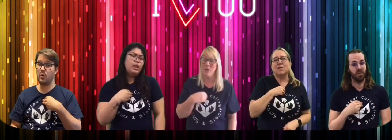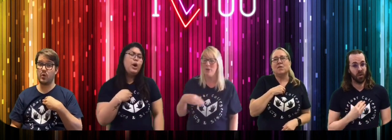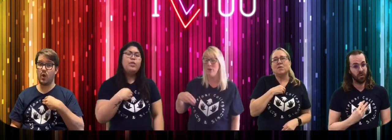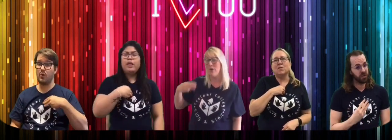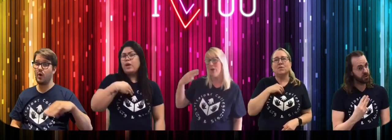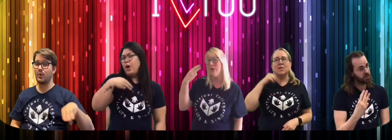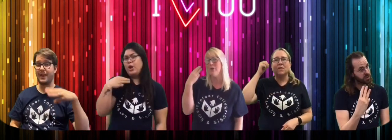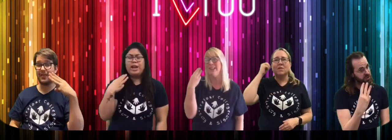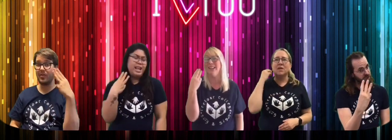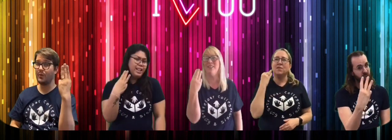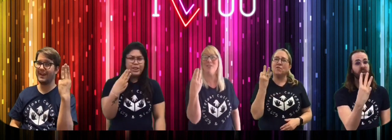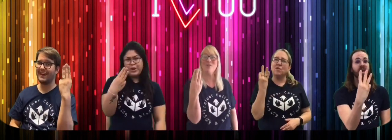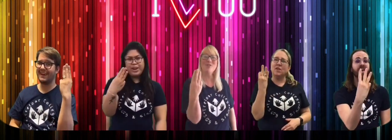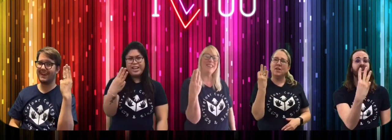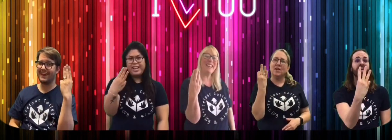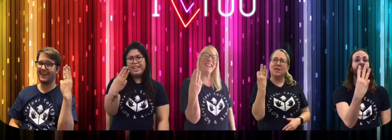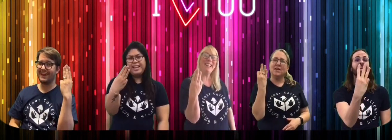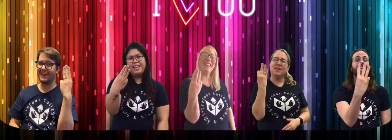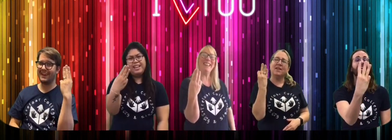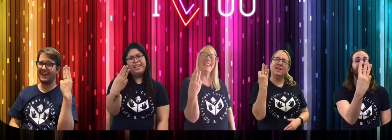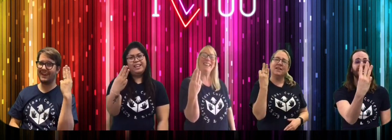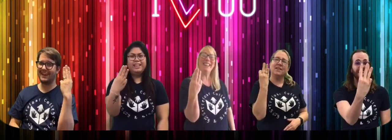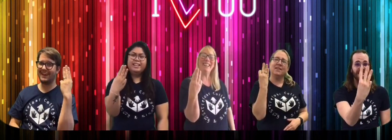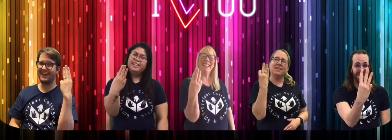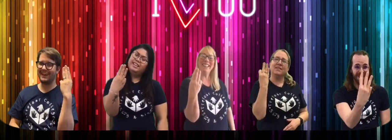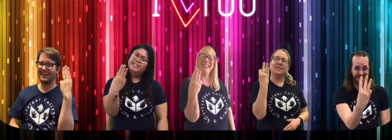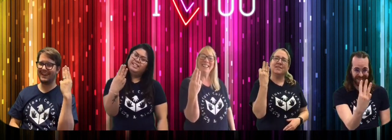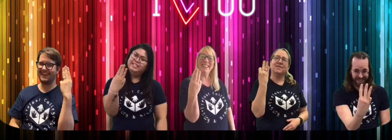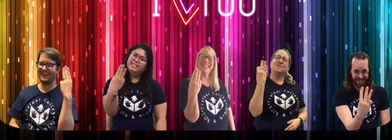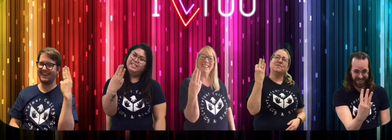though you're only three. Bye-bye, baby.